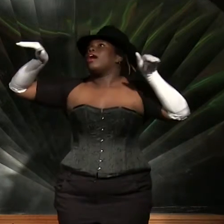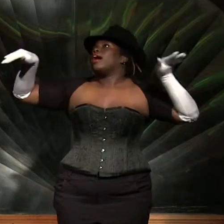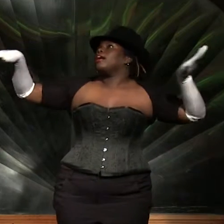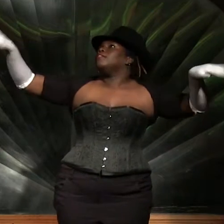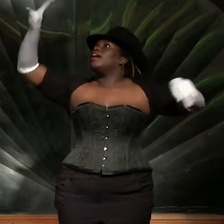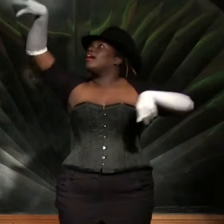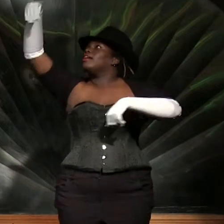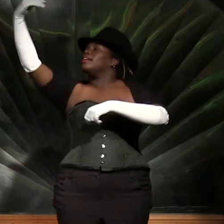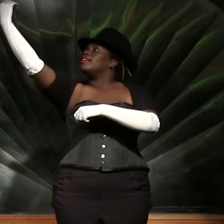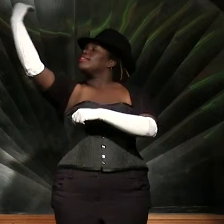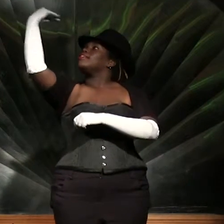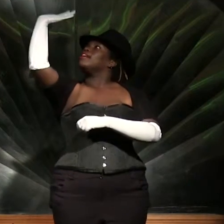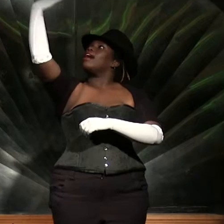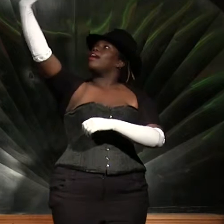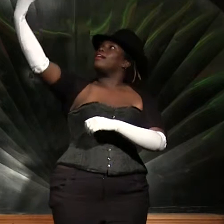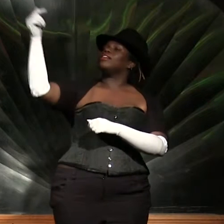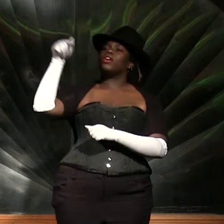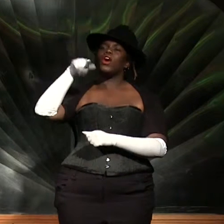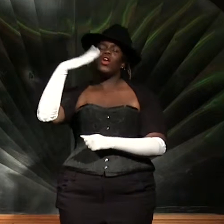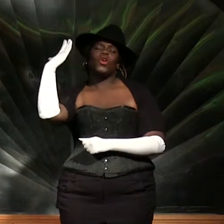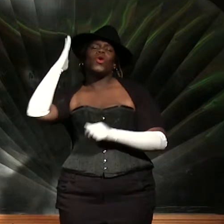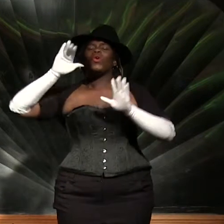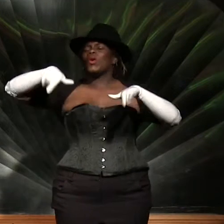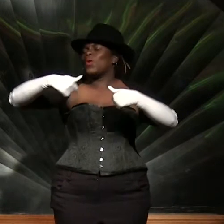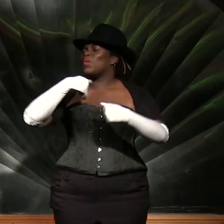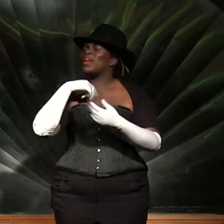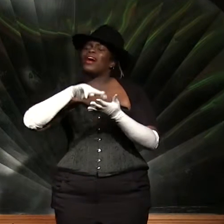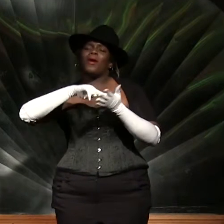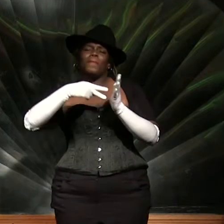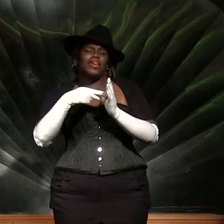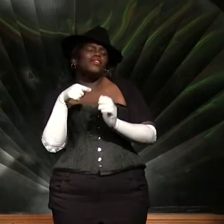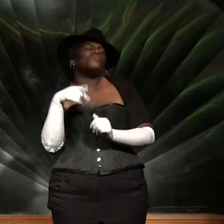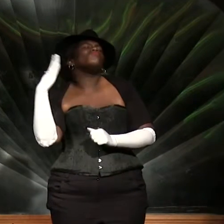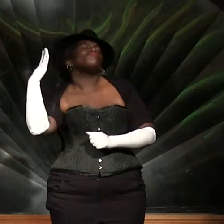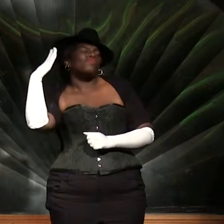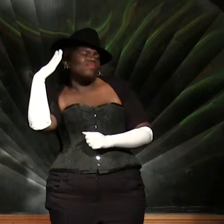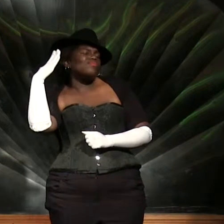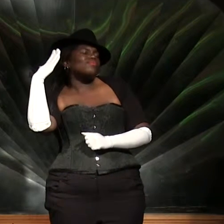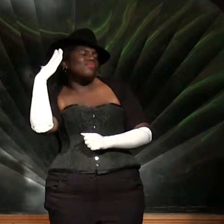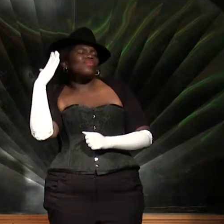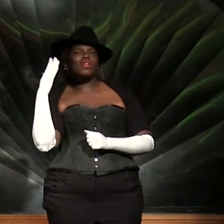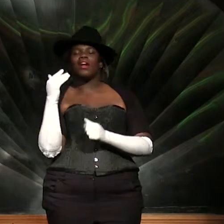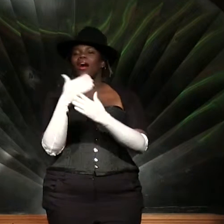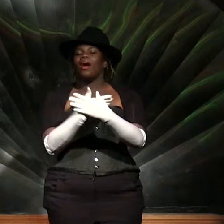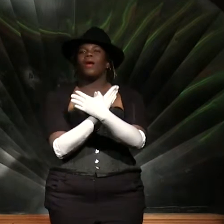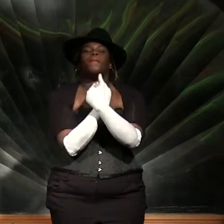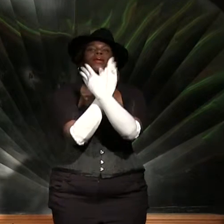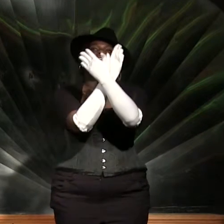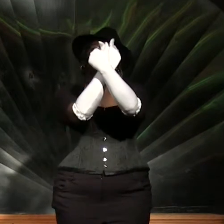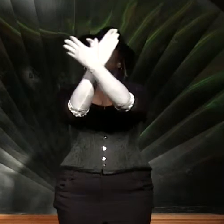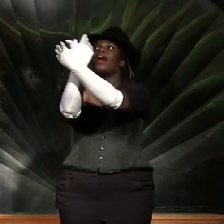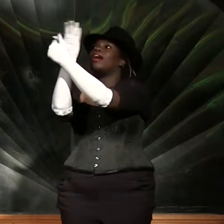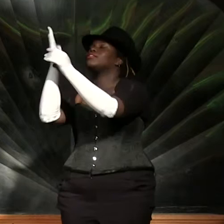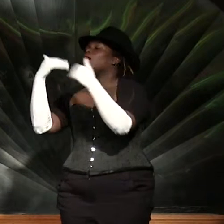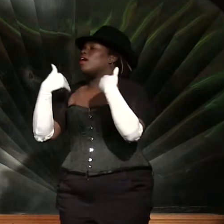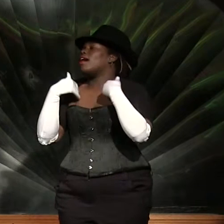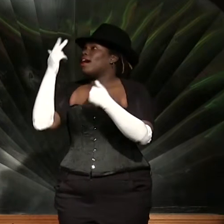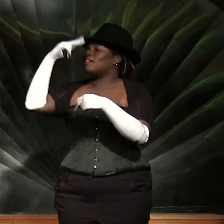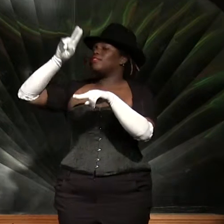Dragonfly out in the sun, you know what I mean, don't you know Butterflies all having